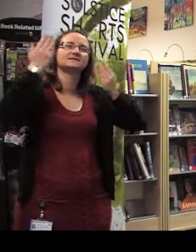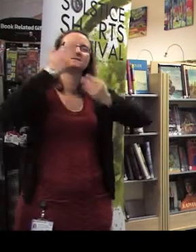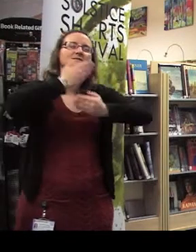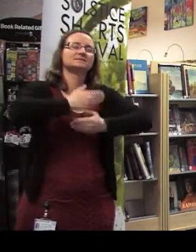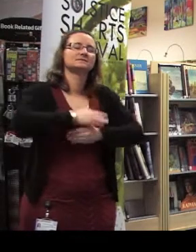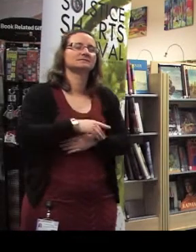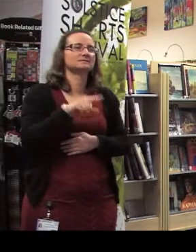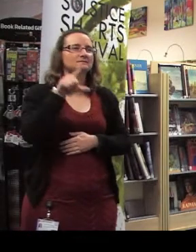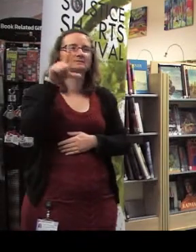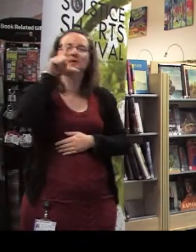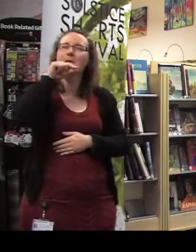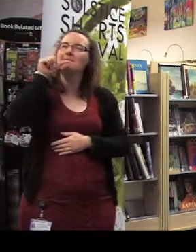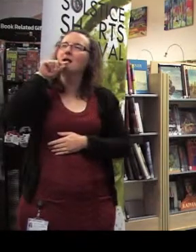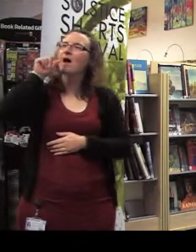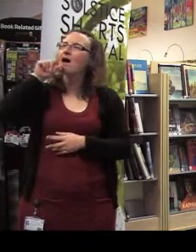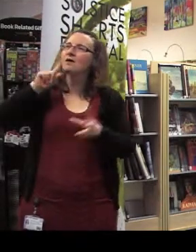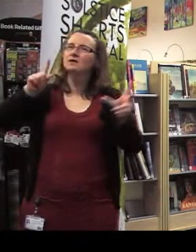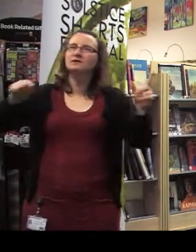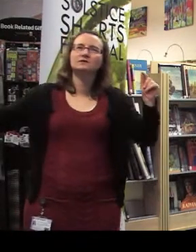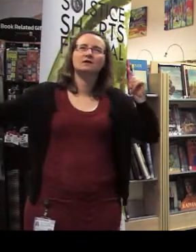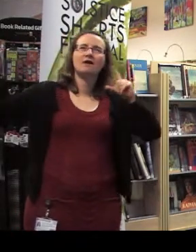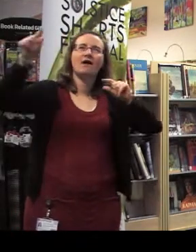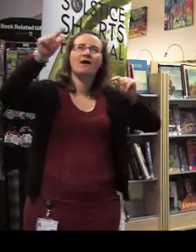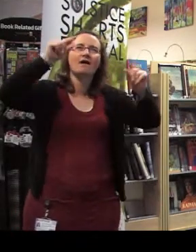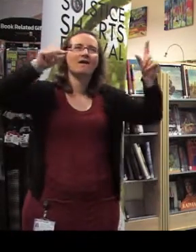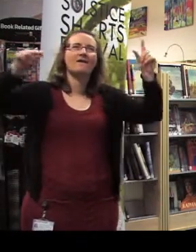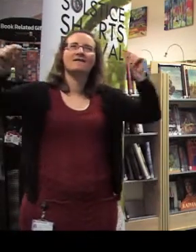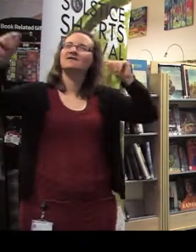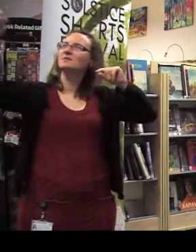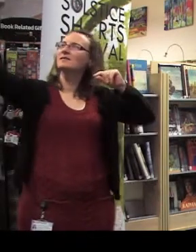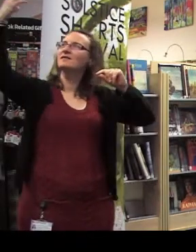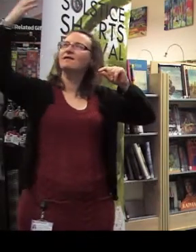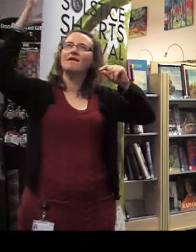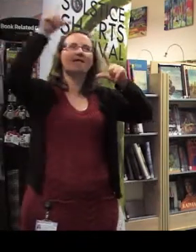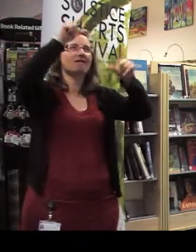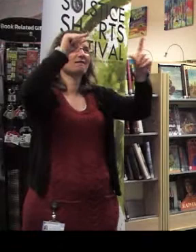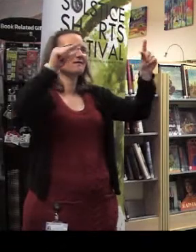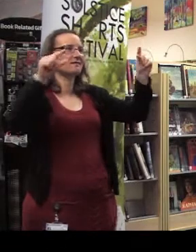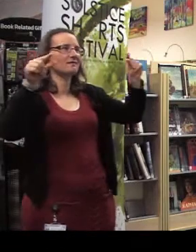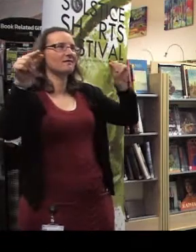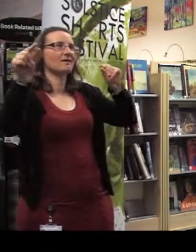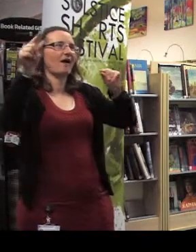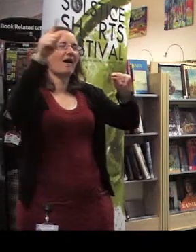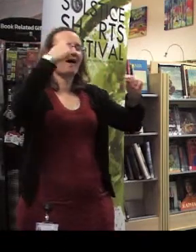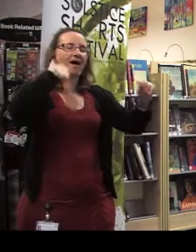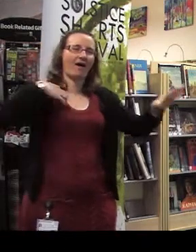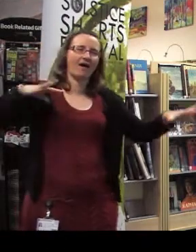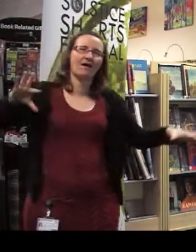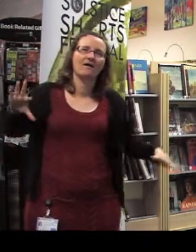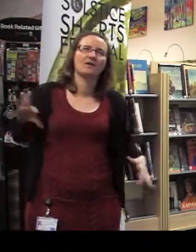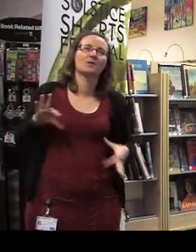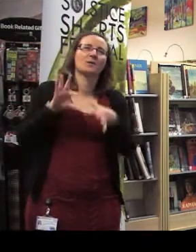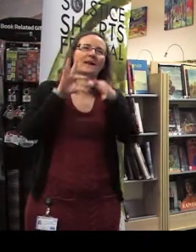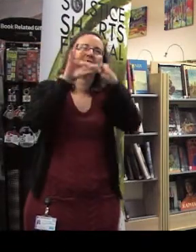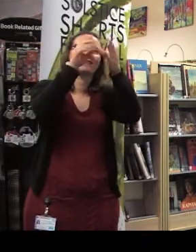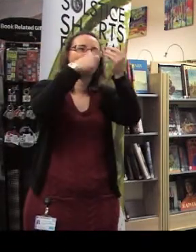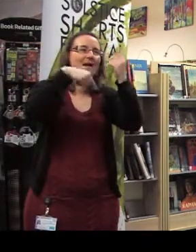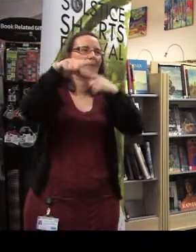out from behind the sun, and it's with them I'll be leaving.